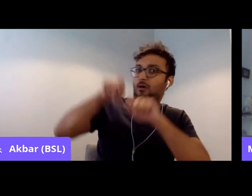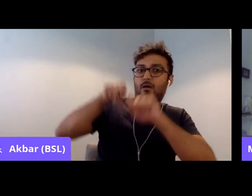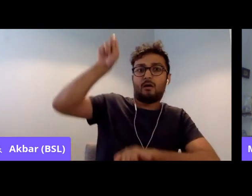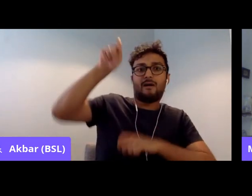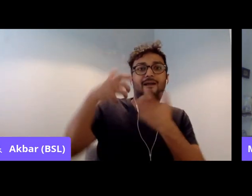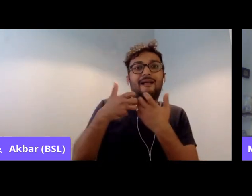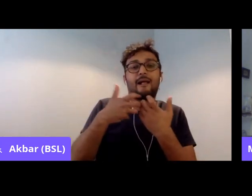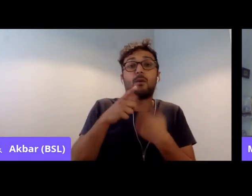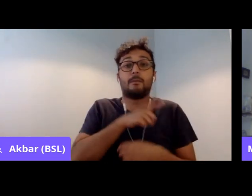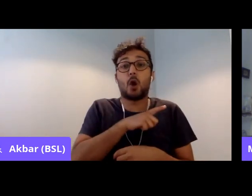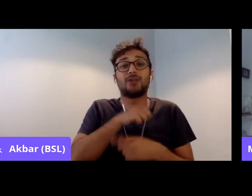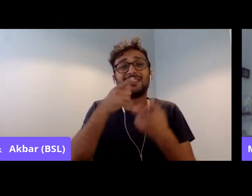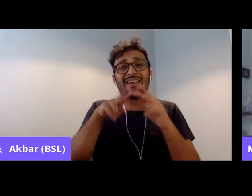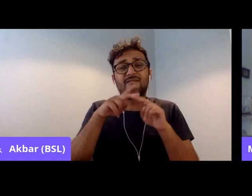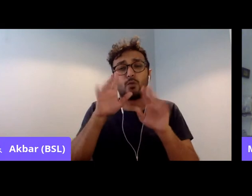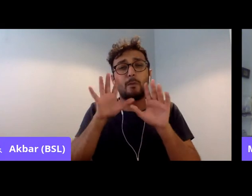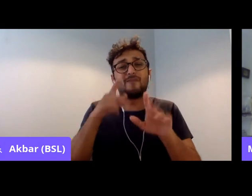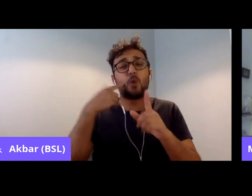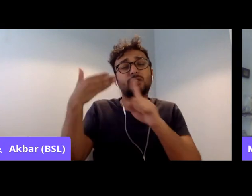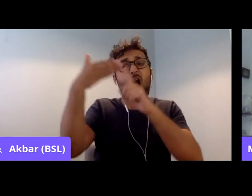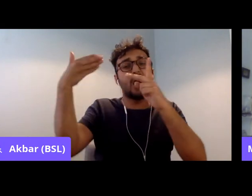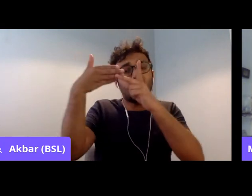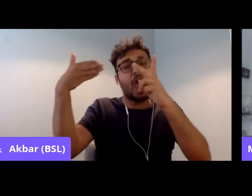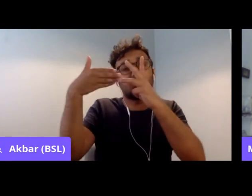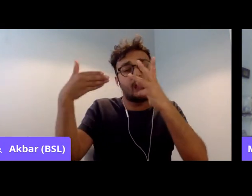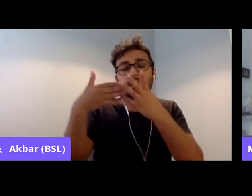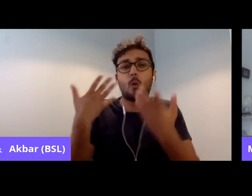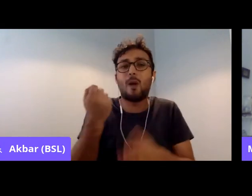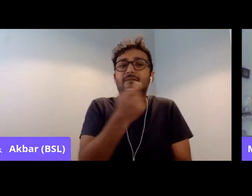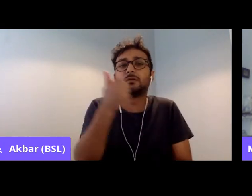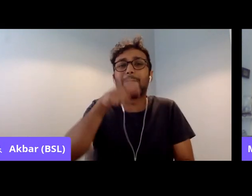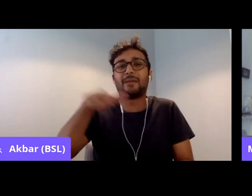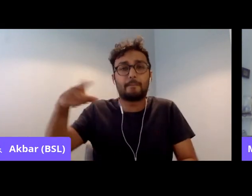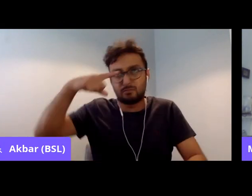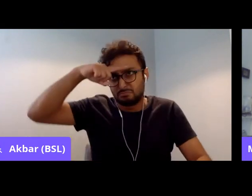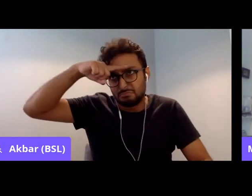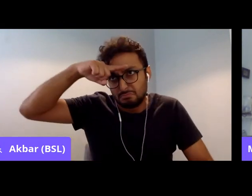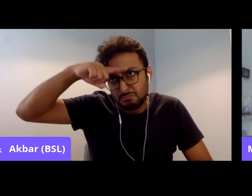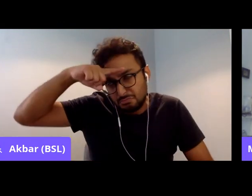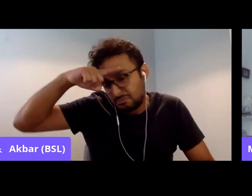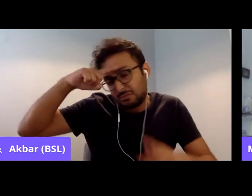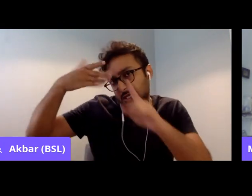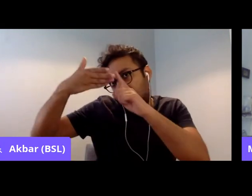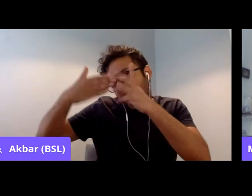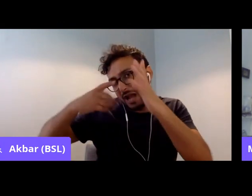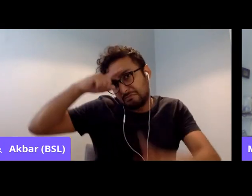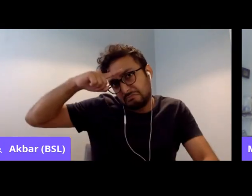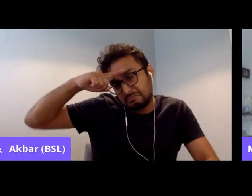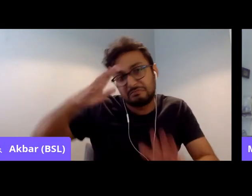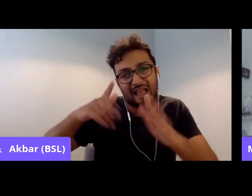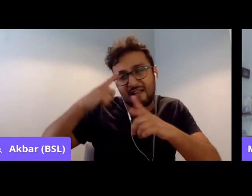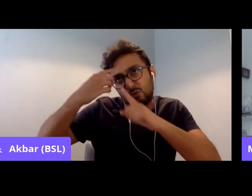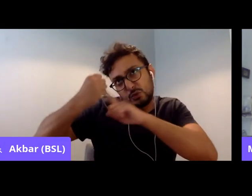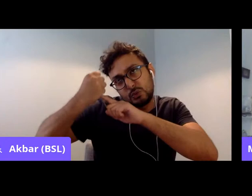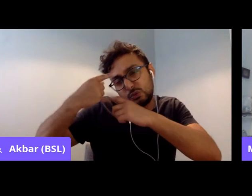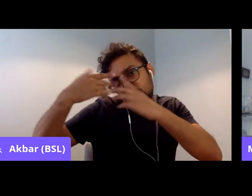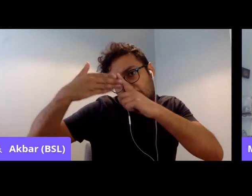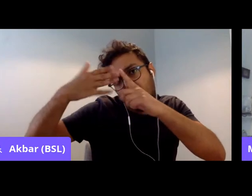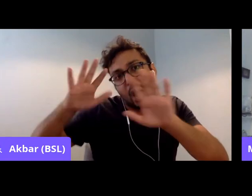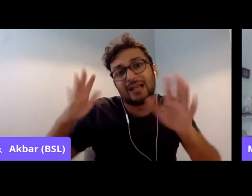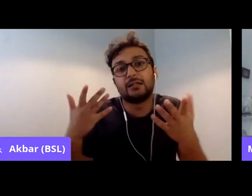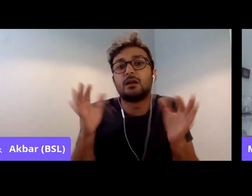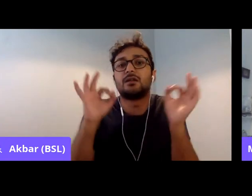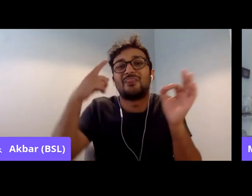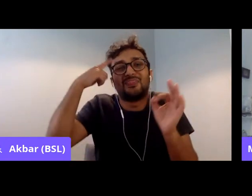pushers who will just cynically, you know, meet the target in a kind of mechanistic way. And you really need to have a build